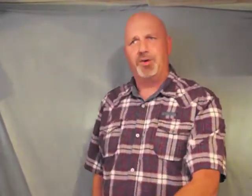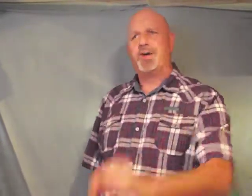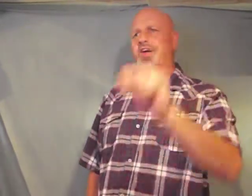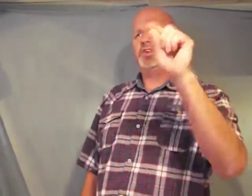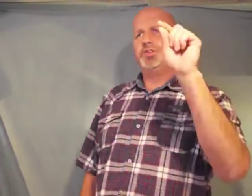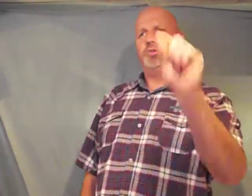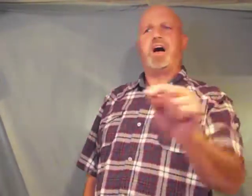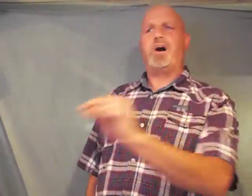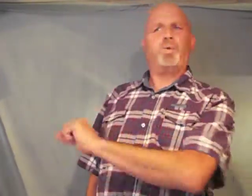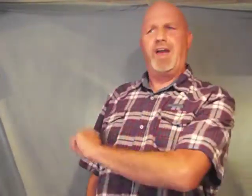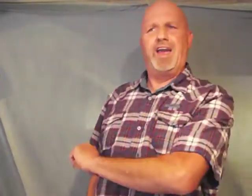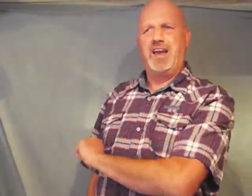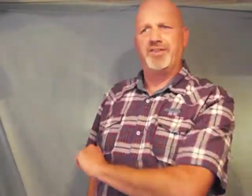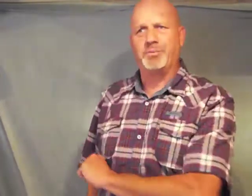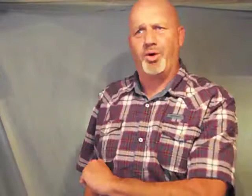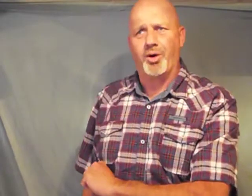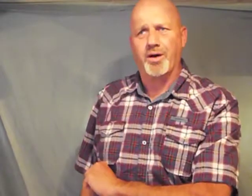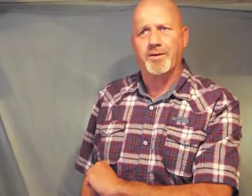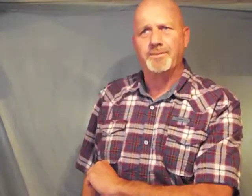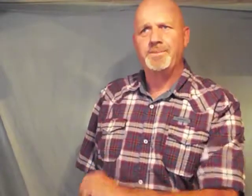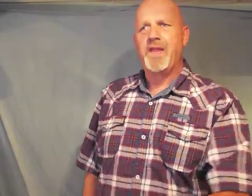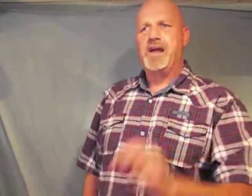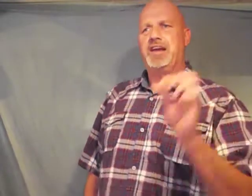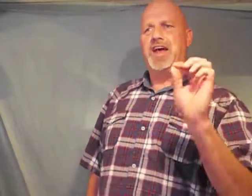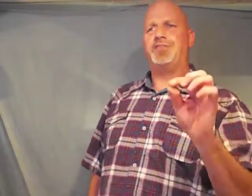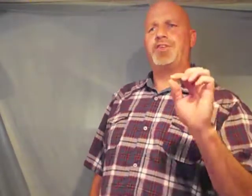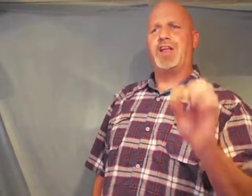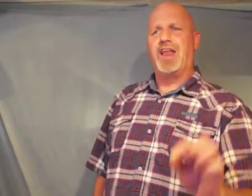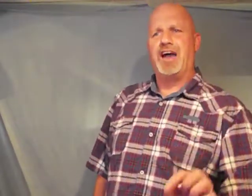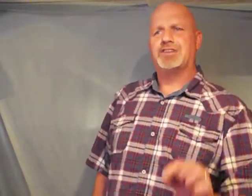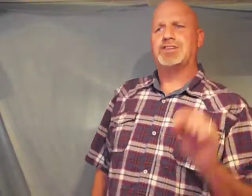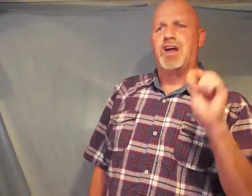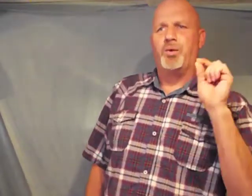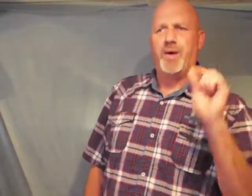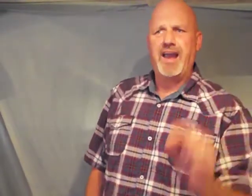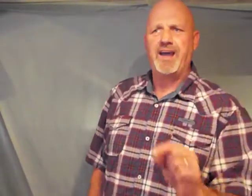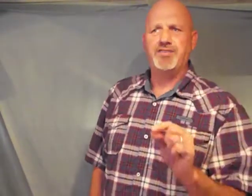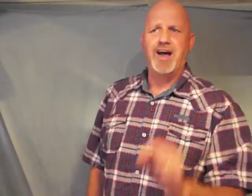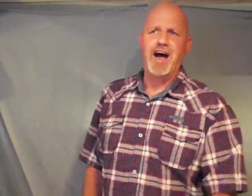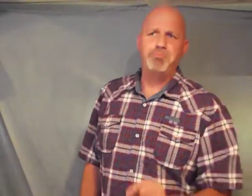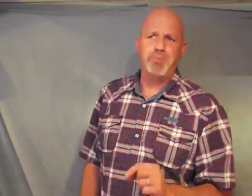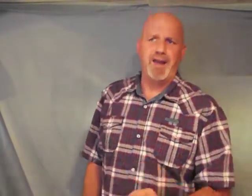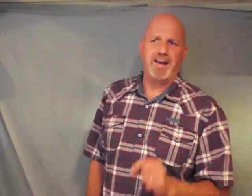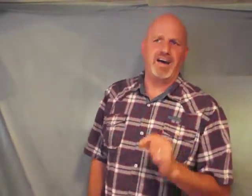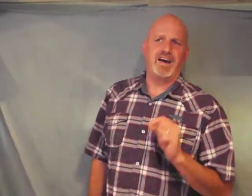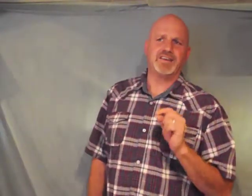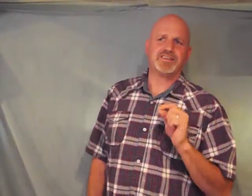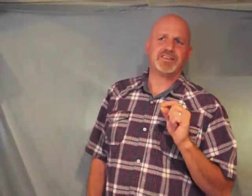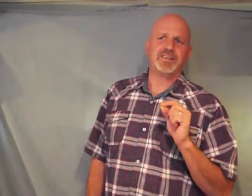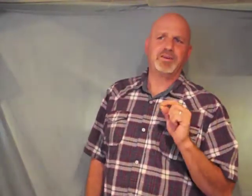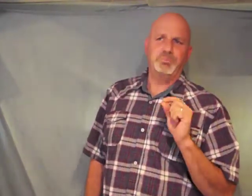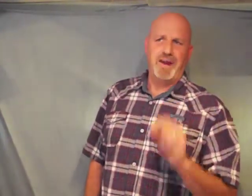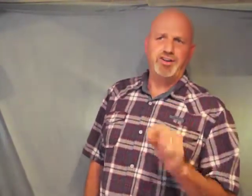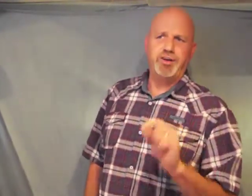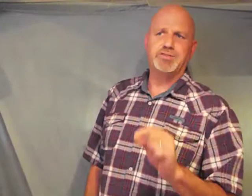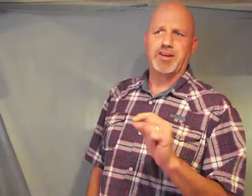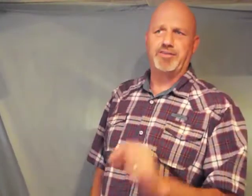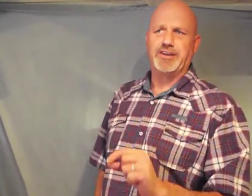do not we even more nevertheless we have not made us made use of this